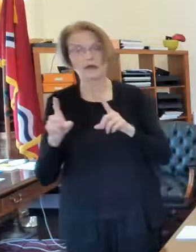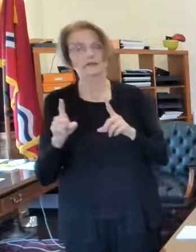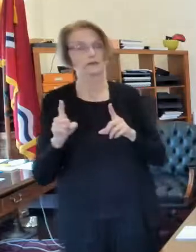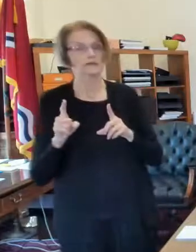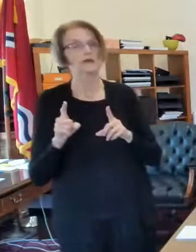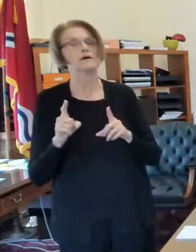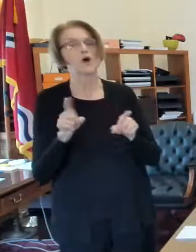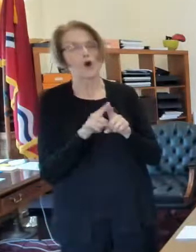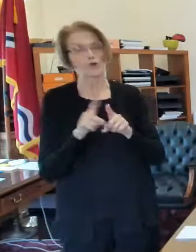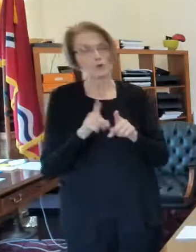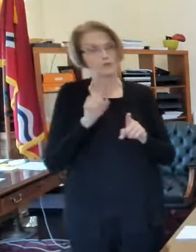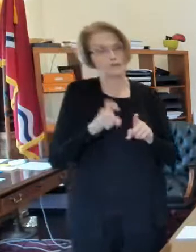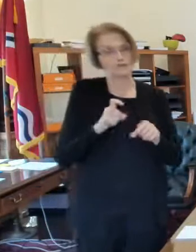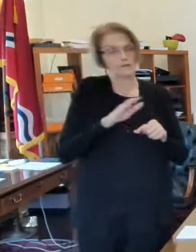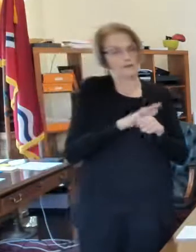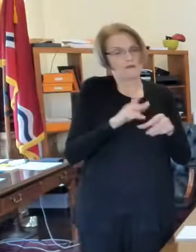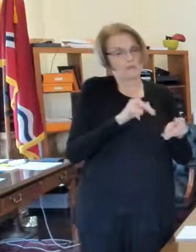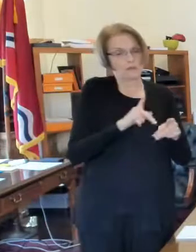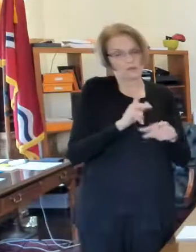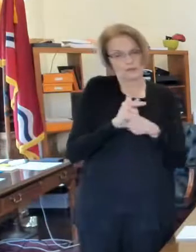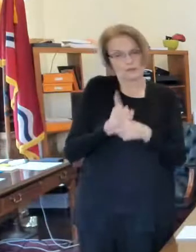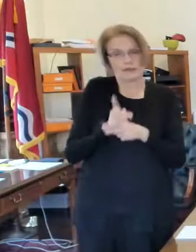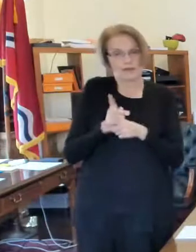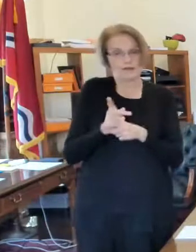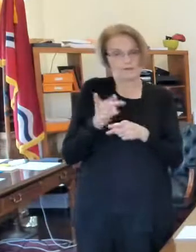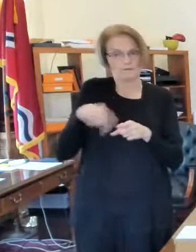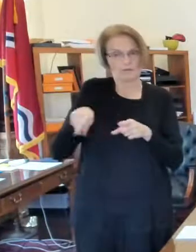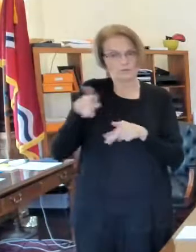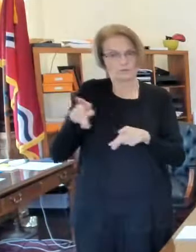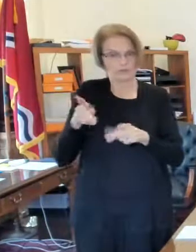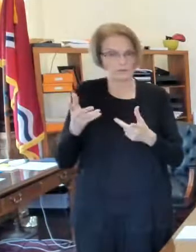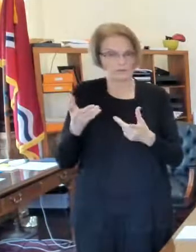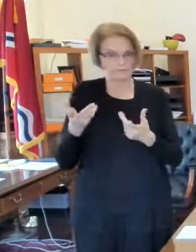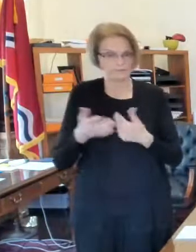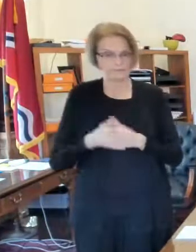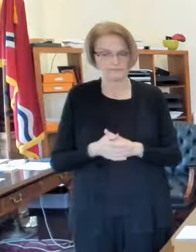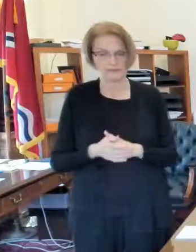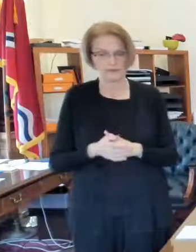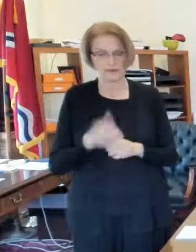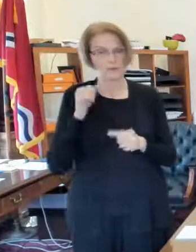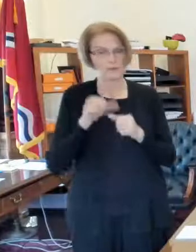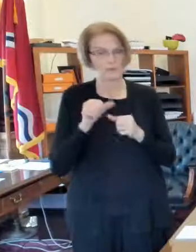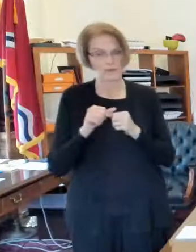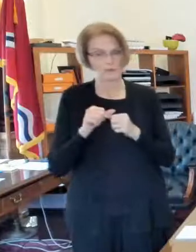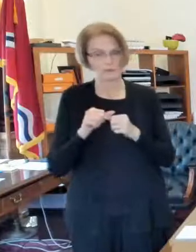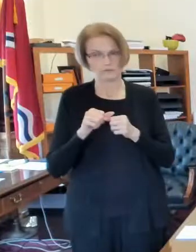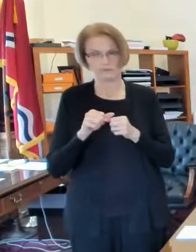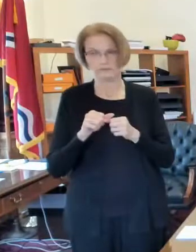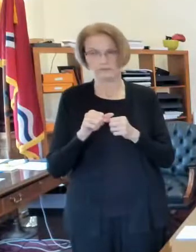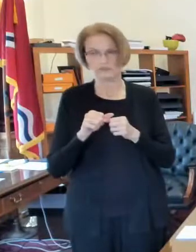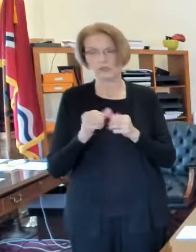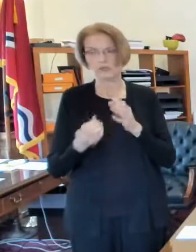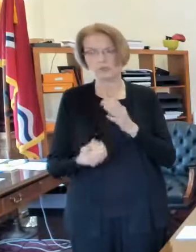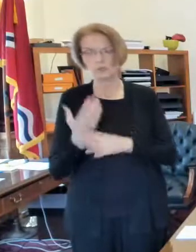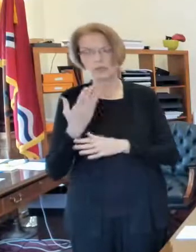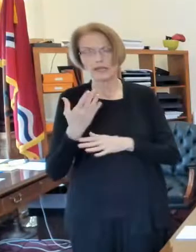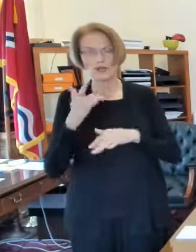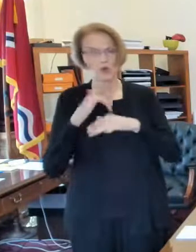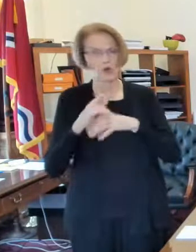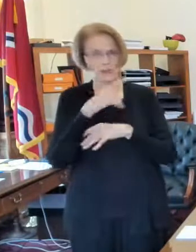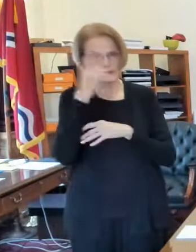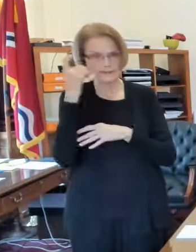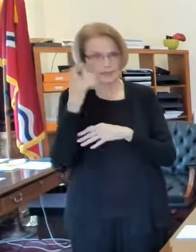to take care of those folks that are in the hospital and if you remember back in the spring early summer um